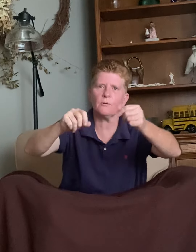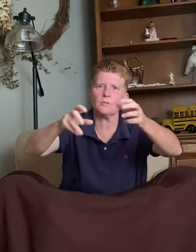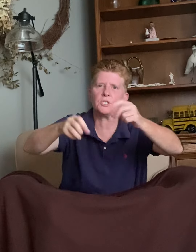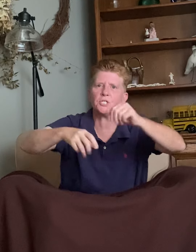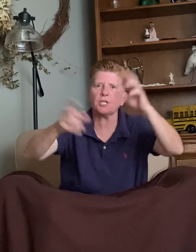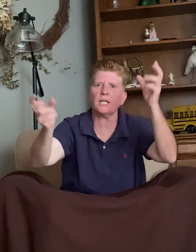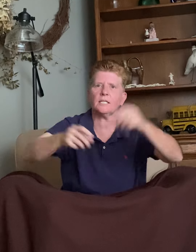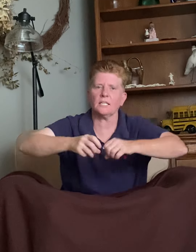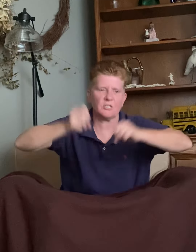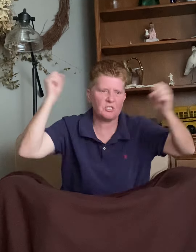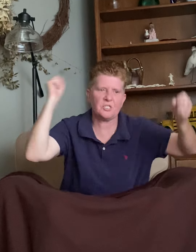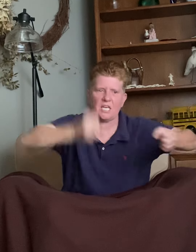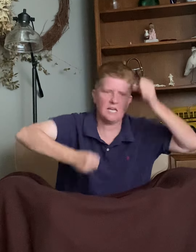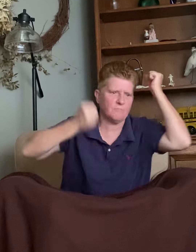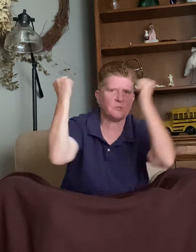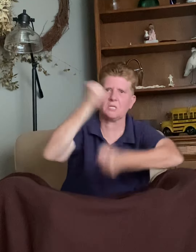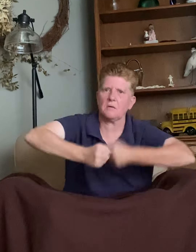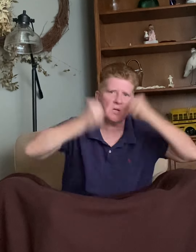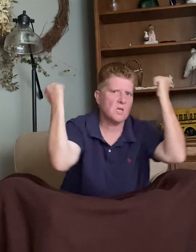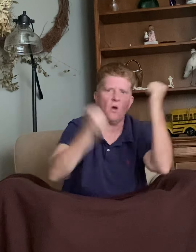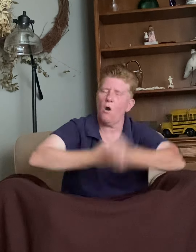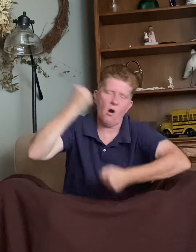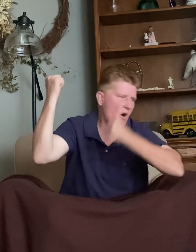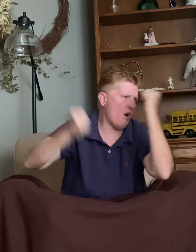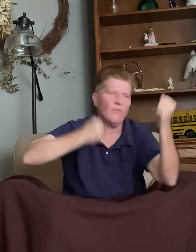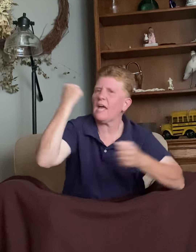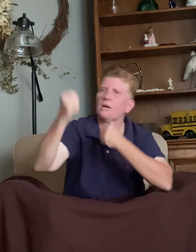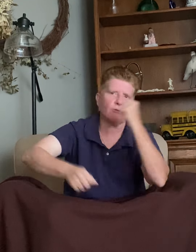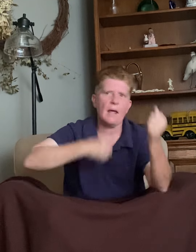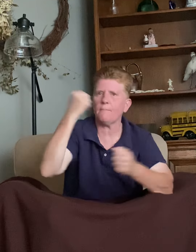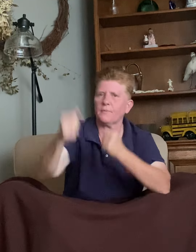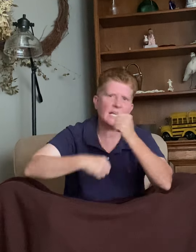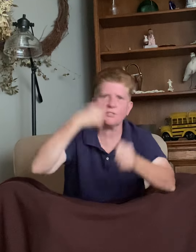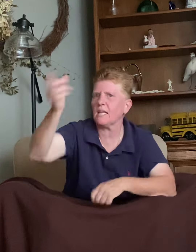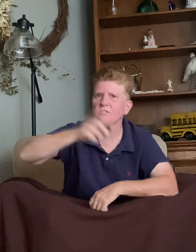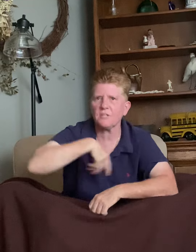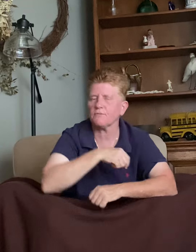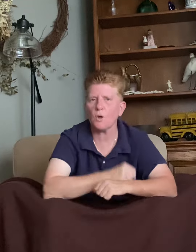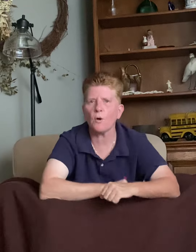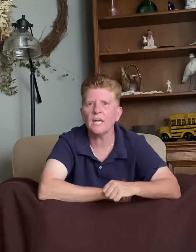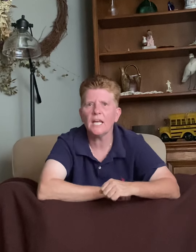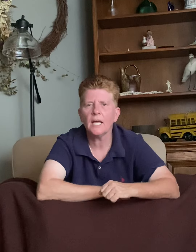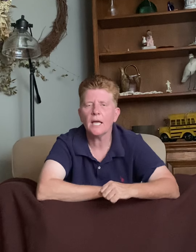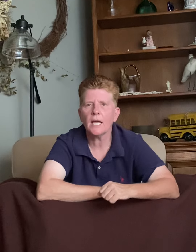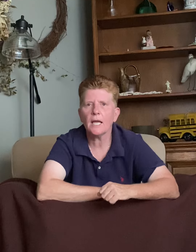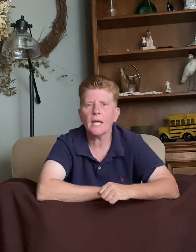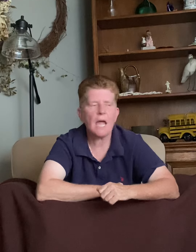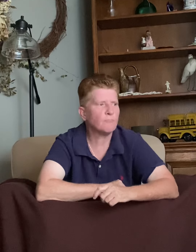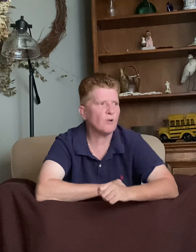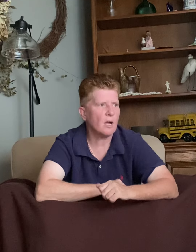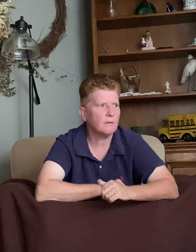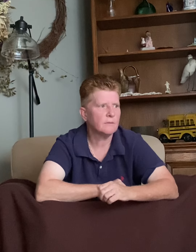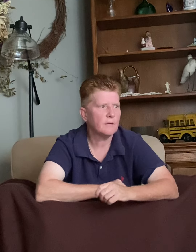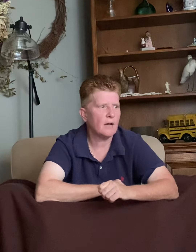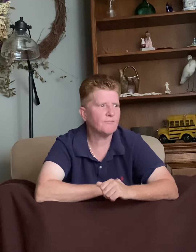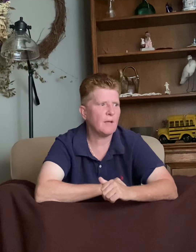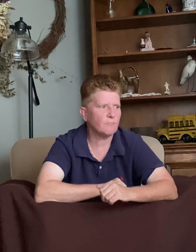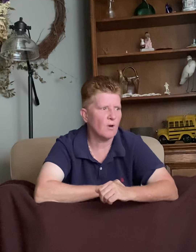shit and the stamps and all that crap, that stuff's gone. What? Emra. Ephemera.